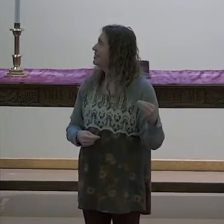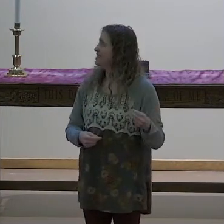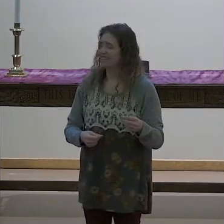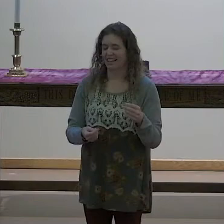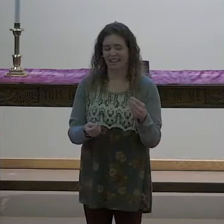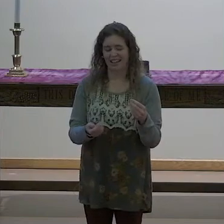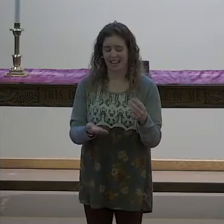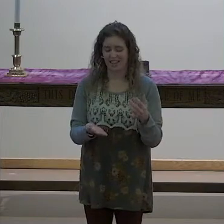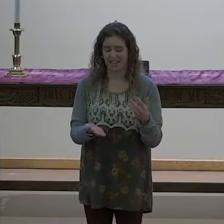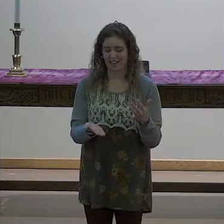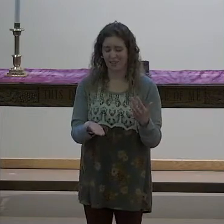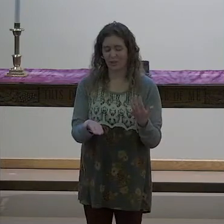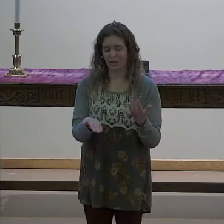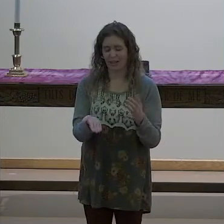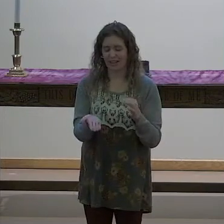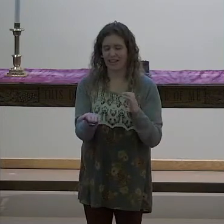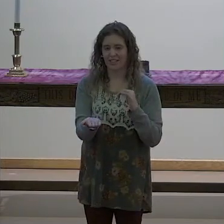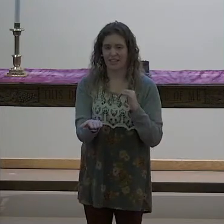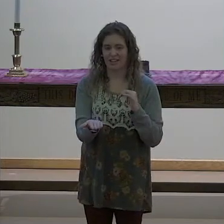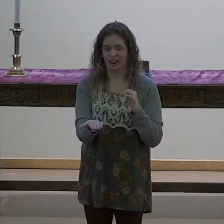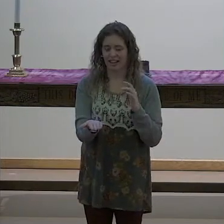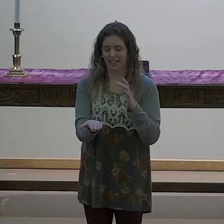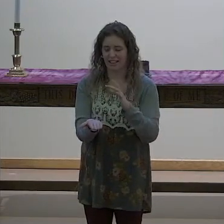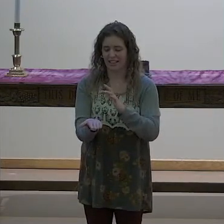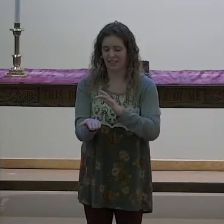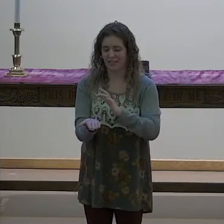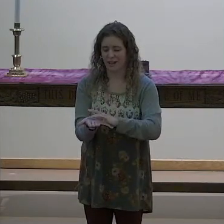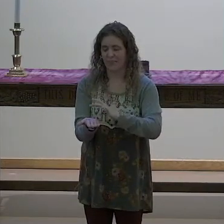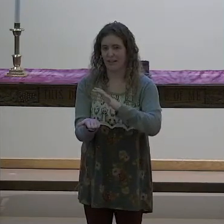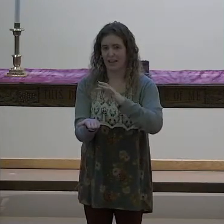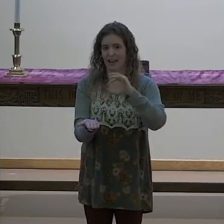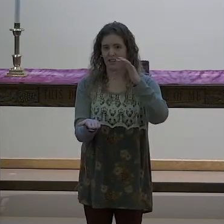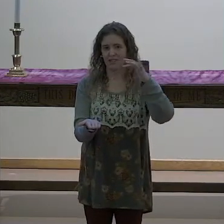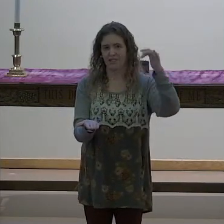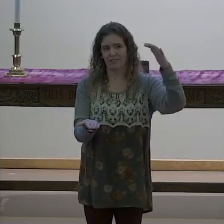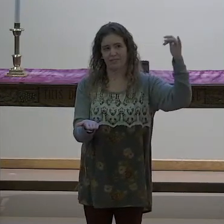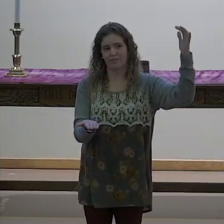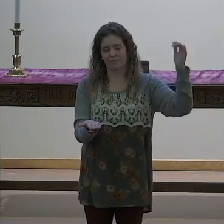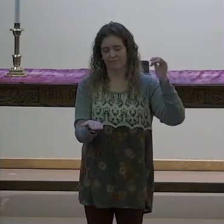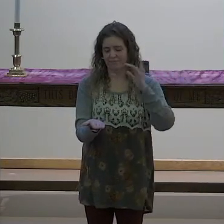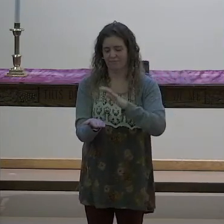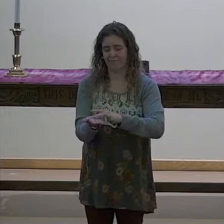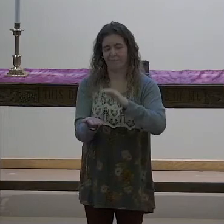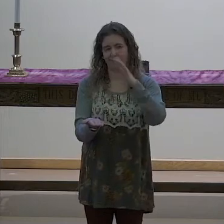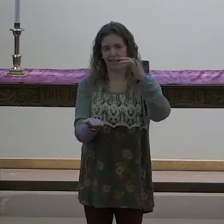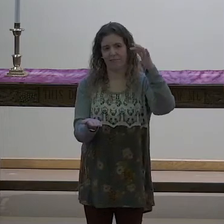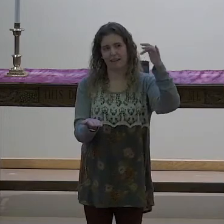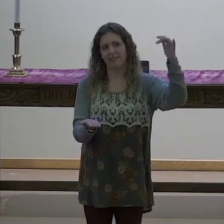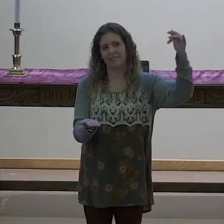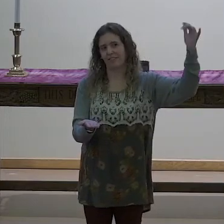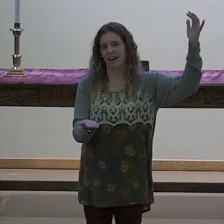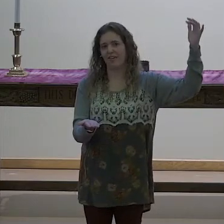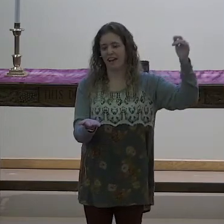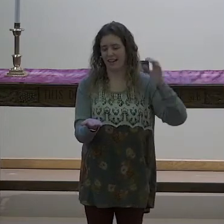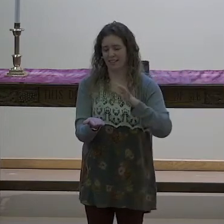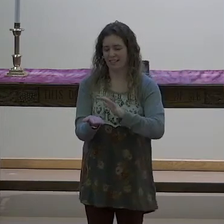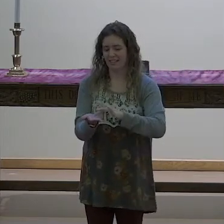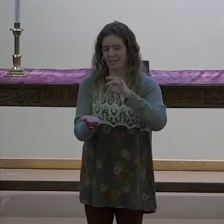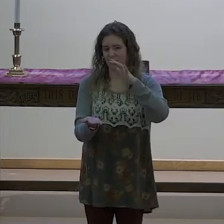And and and then glory is you take your hand. tap it and you like make it fly away. So